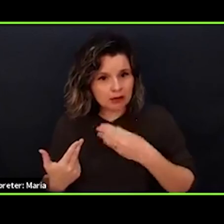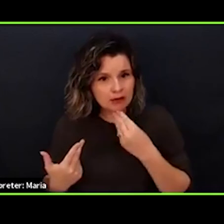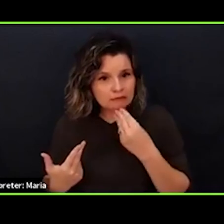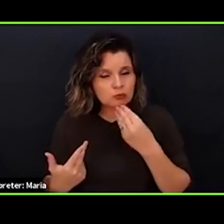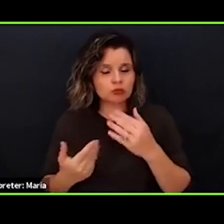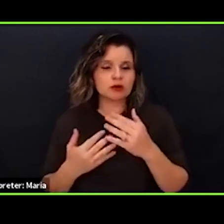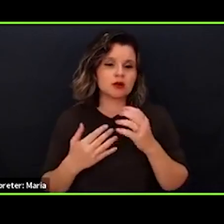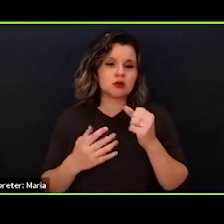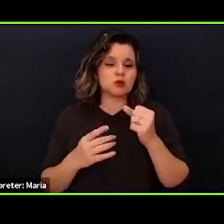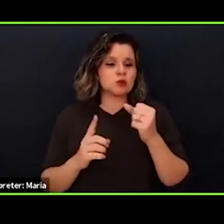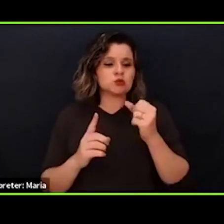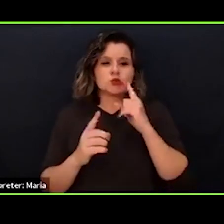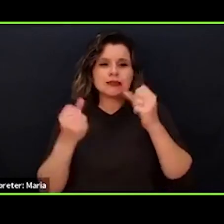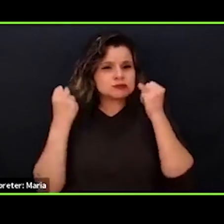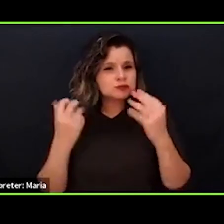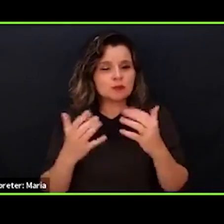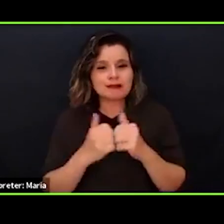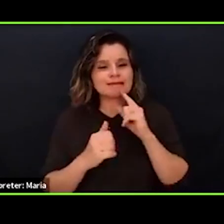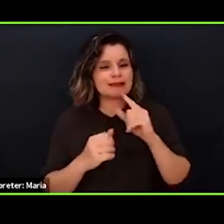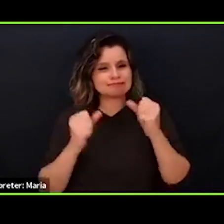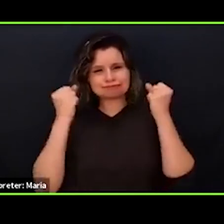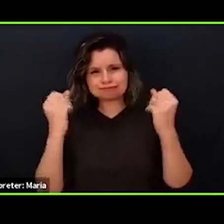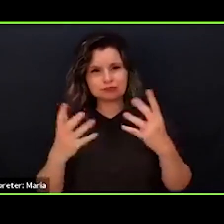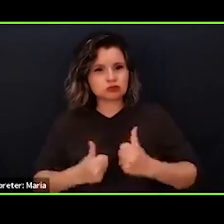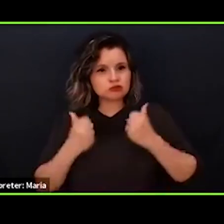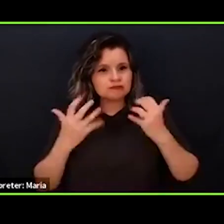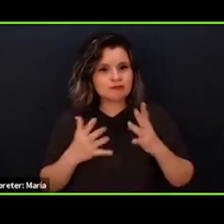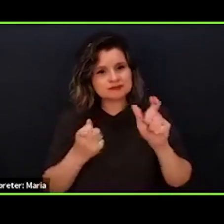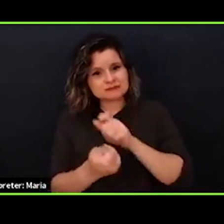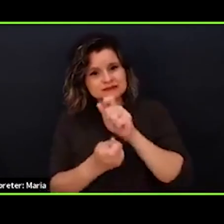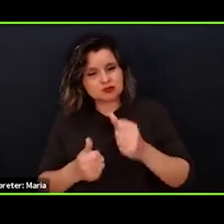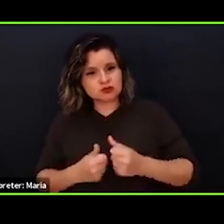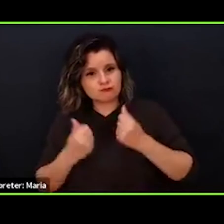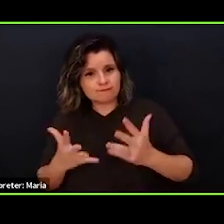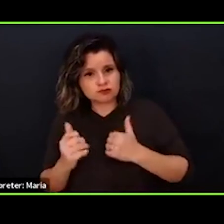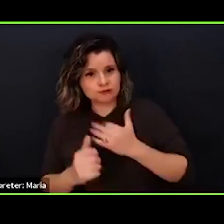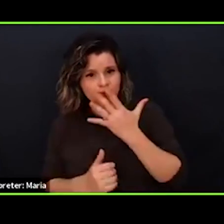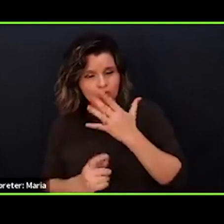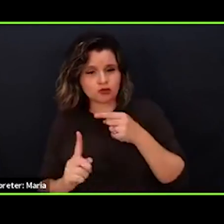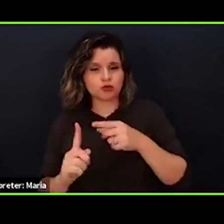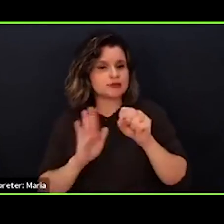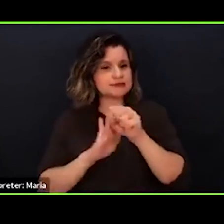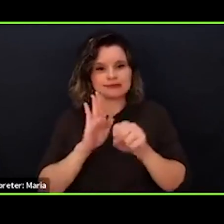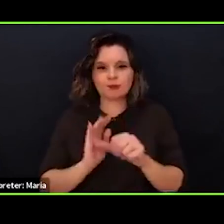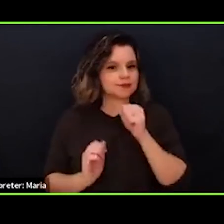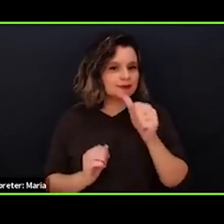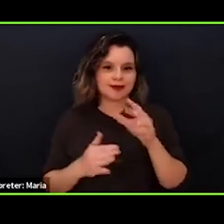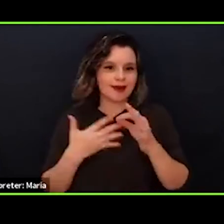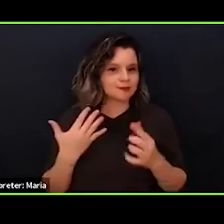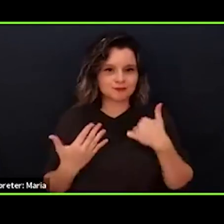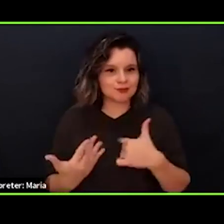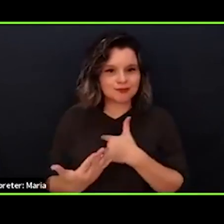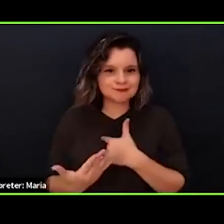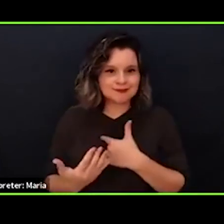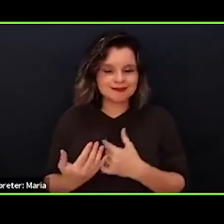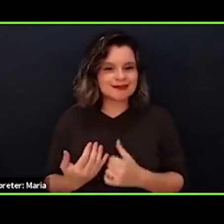so like so many, like the vast majority of survivors, particularly survivors of color, the state was not on offer for me. This is in part